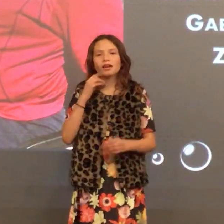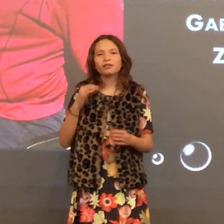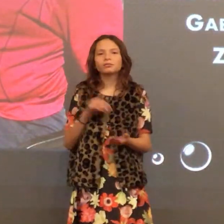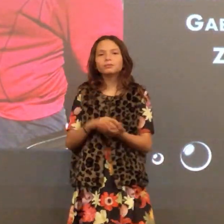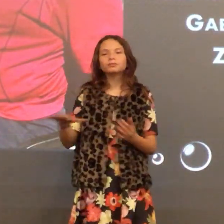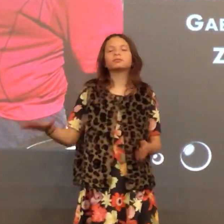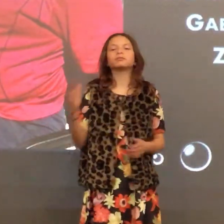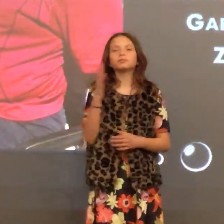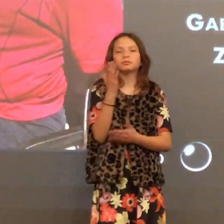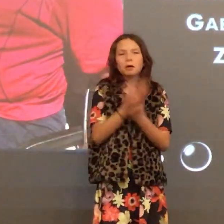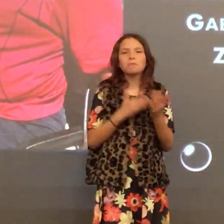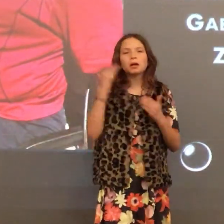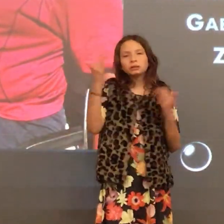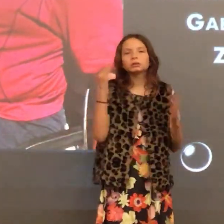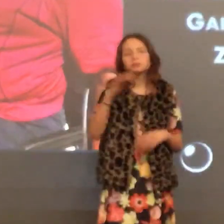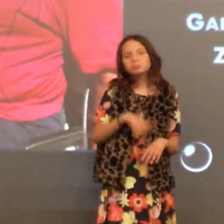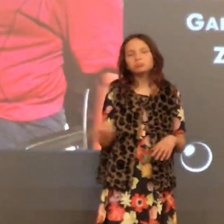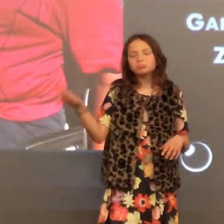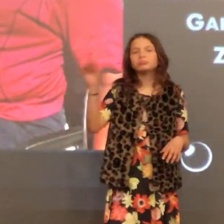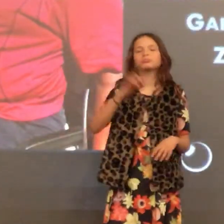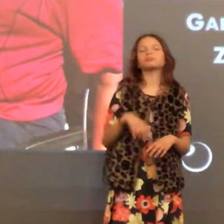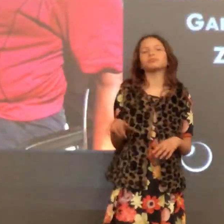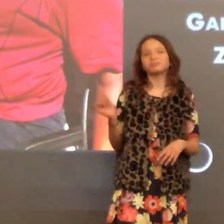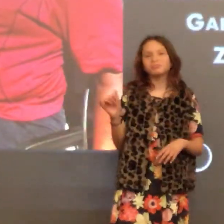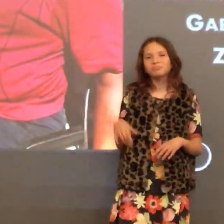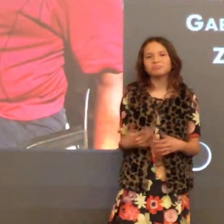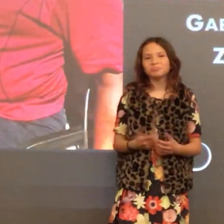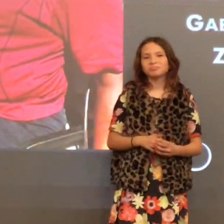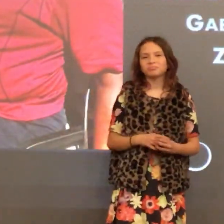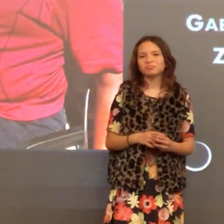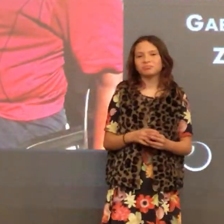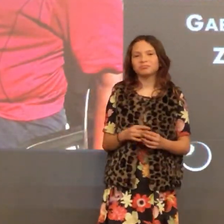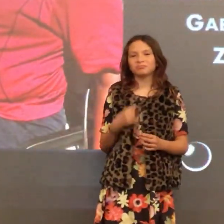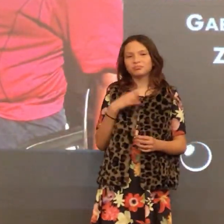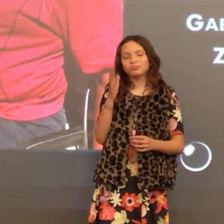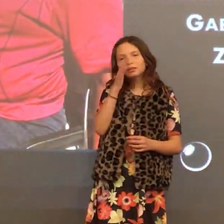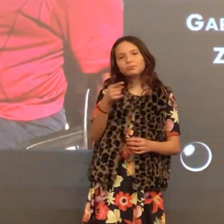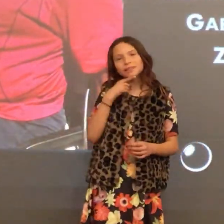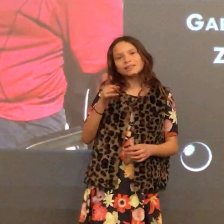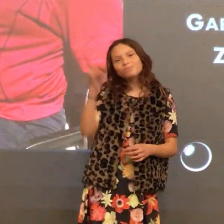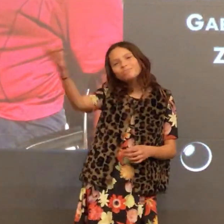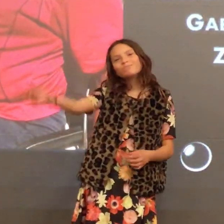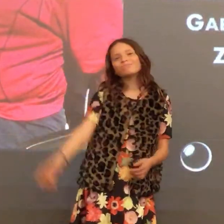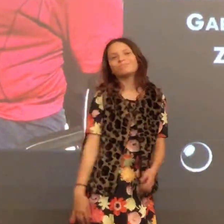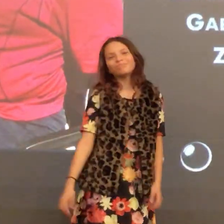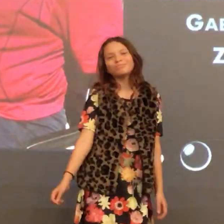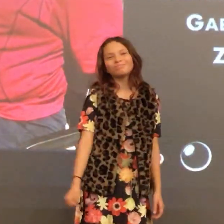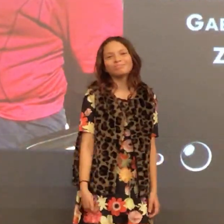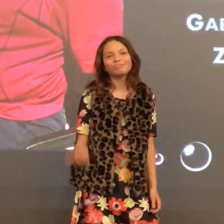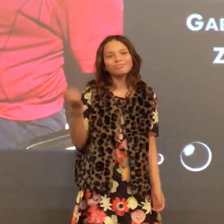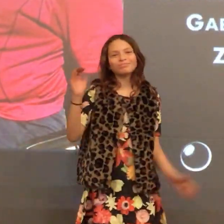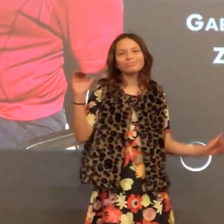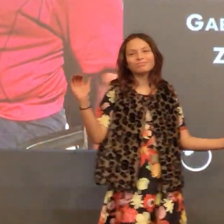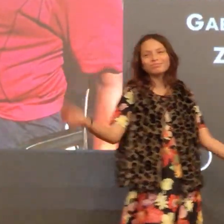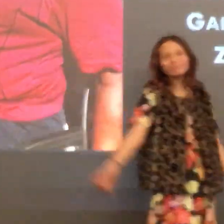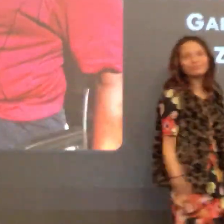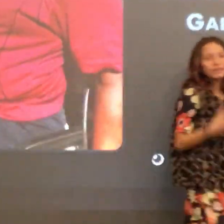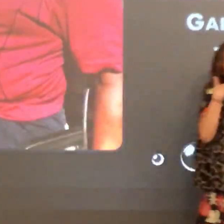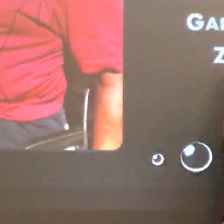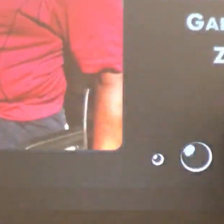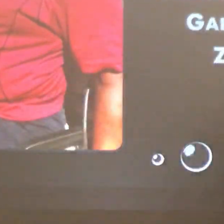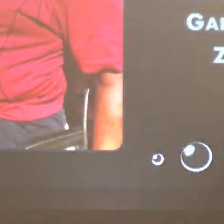He would also give candy to the students, some of adults too. But he always had candy for us, and I'm going to miss him.